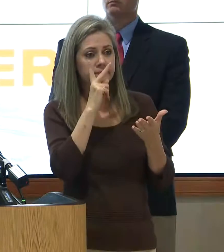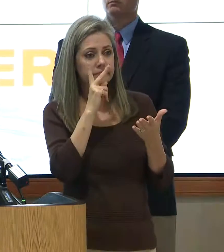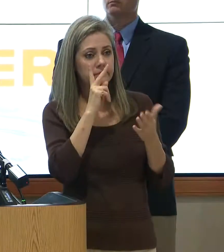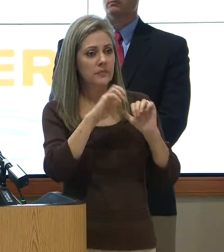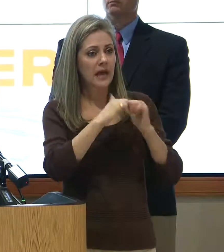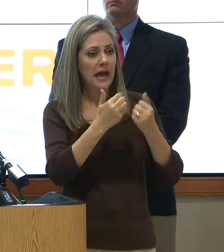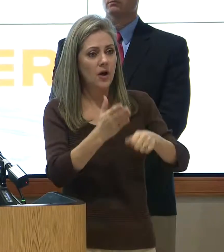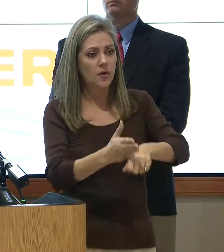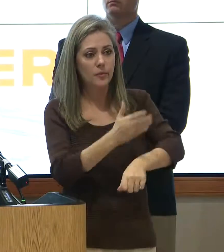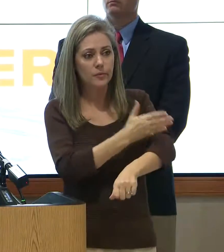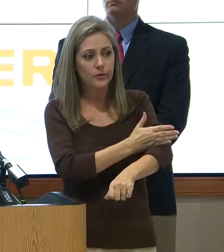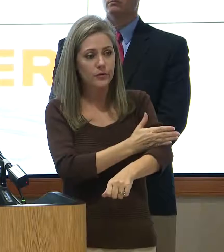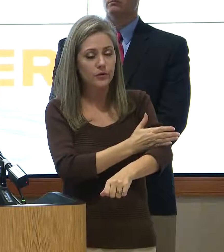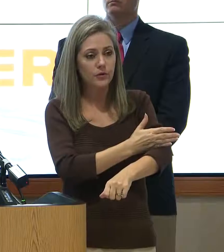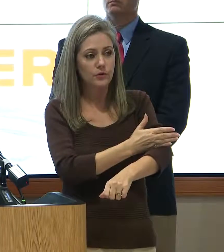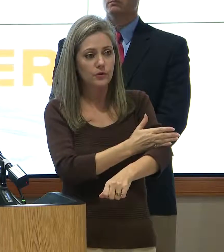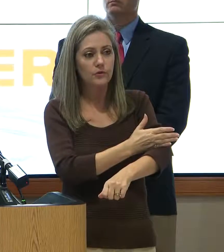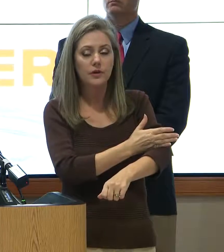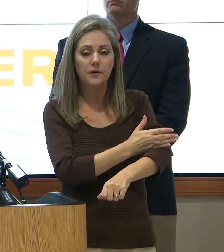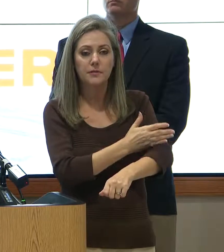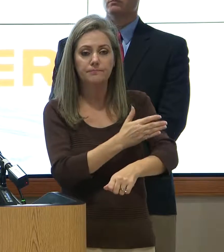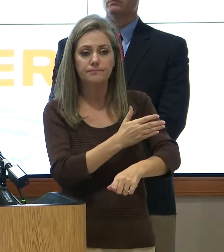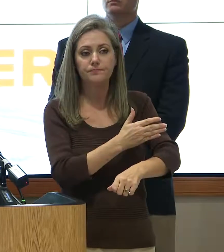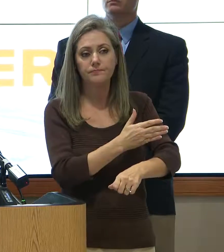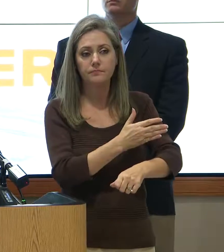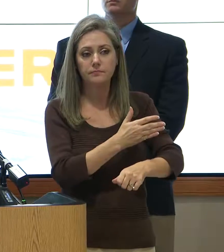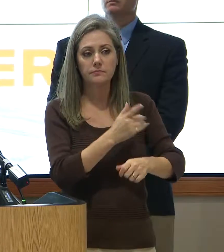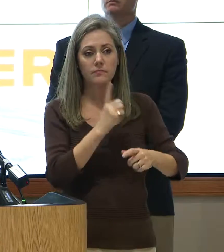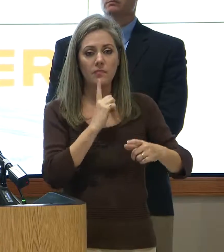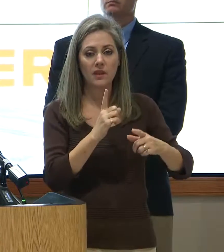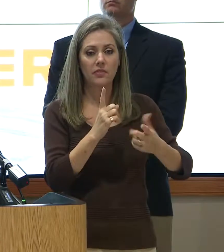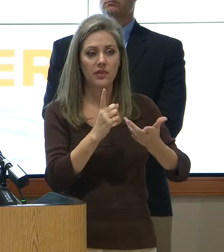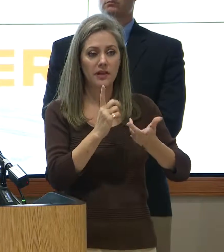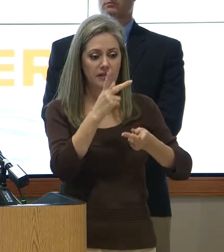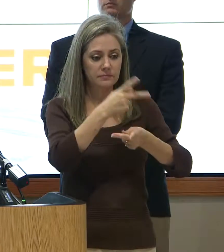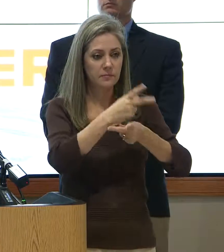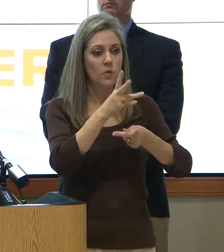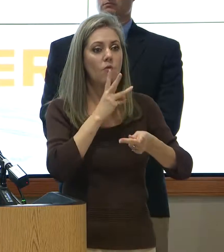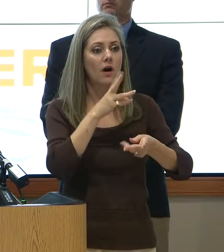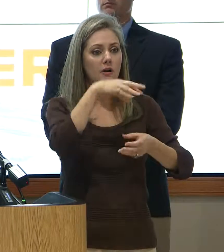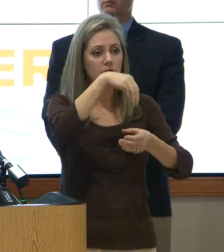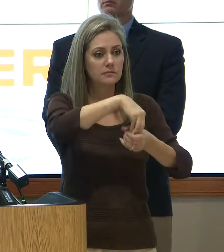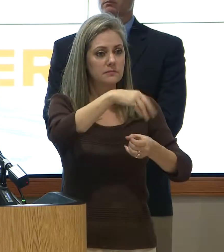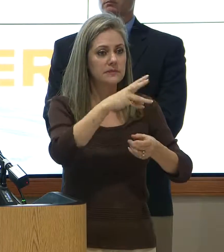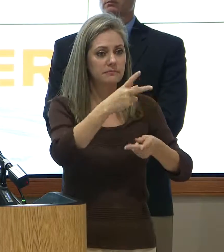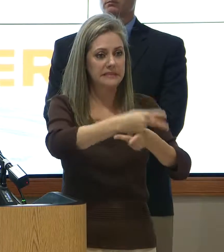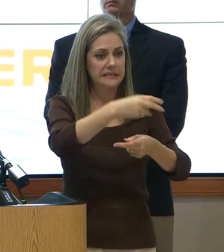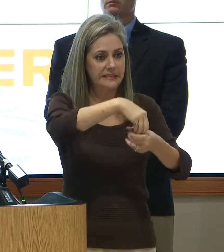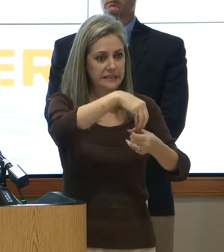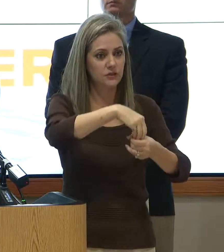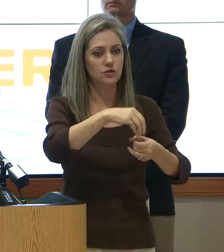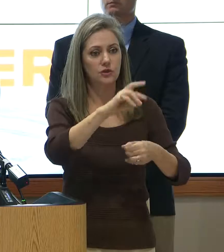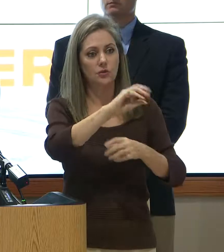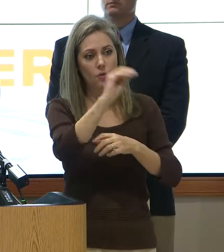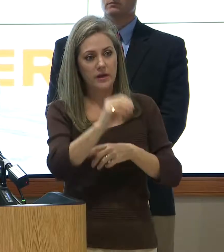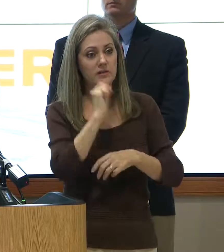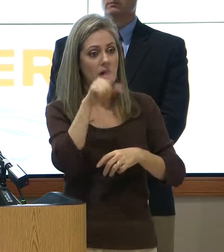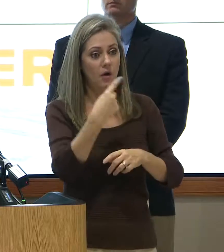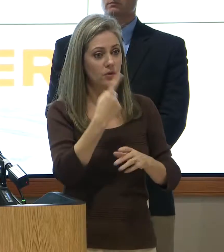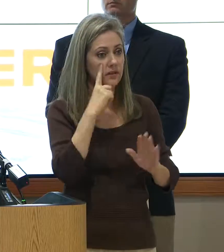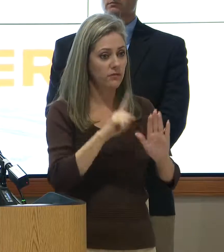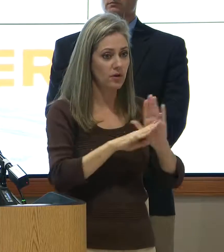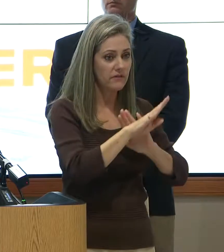do we improve the tension rates not only for new development but also along some of these